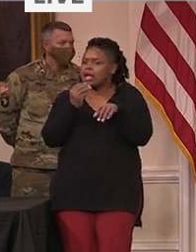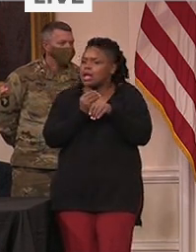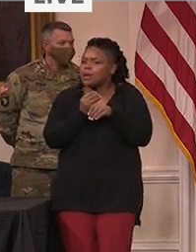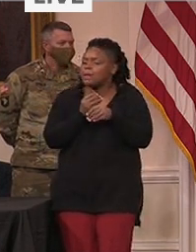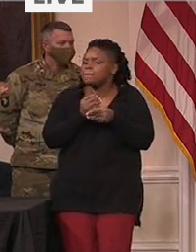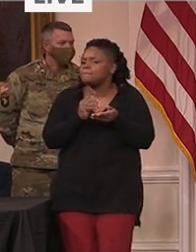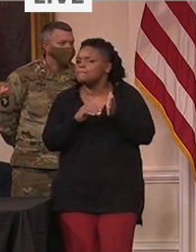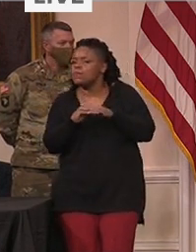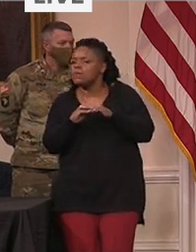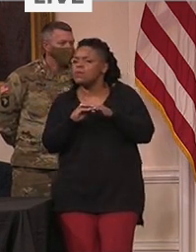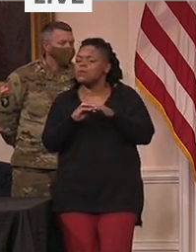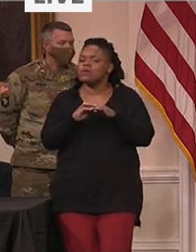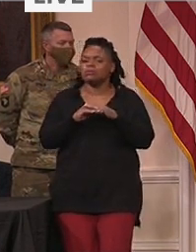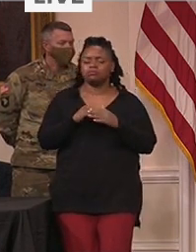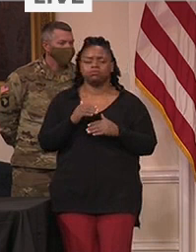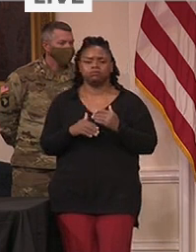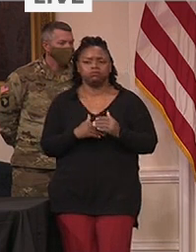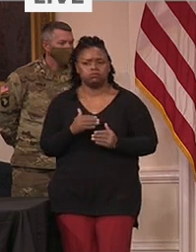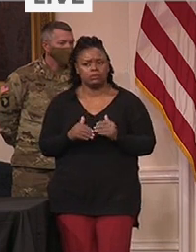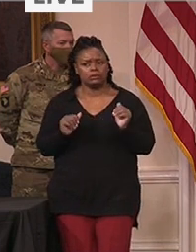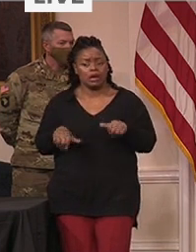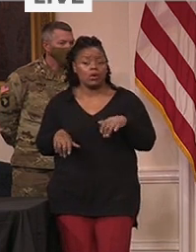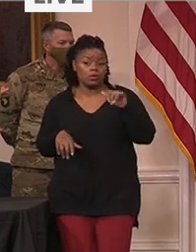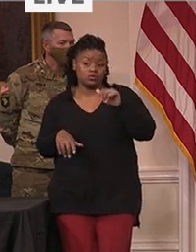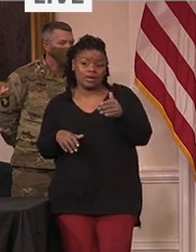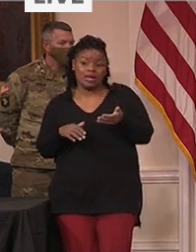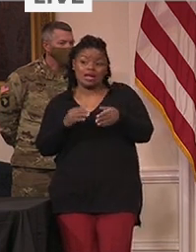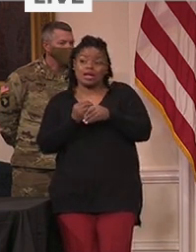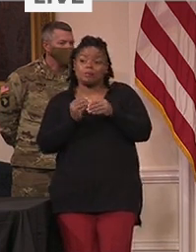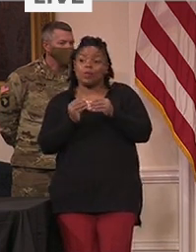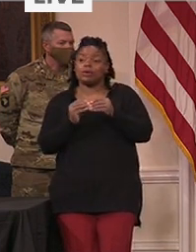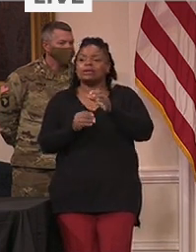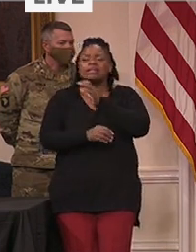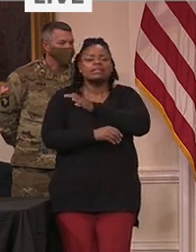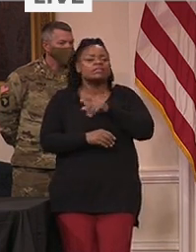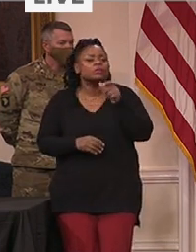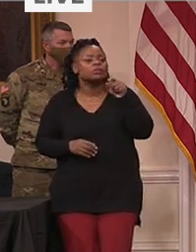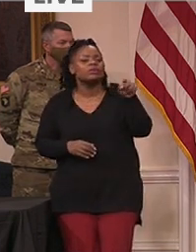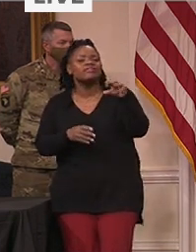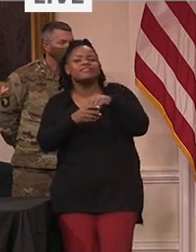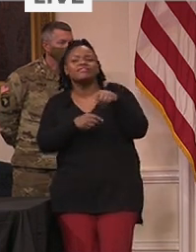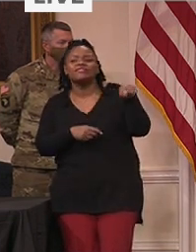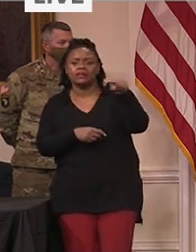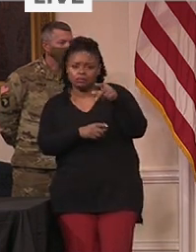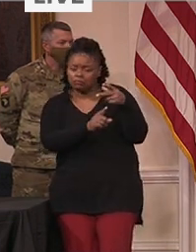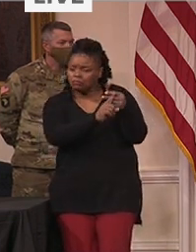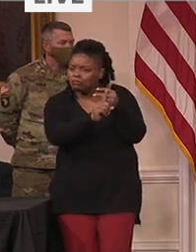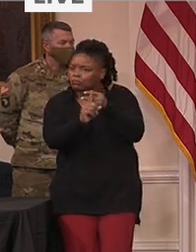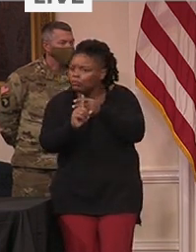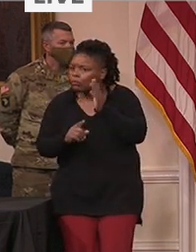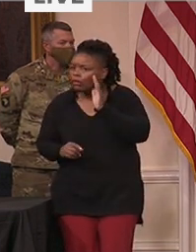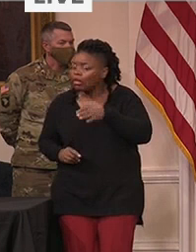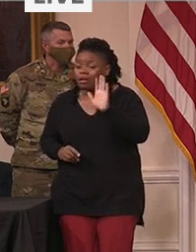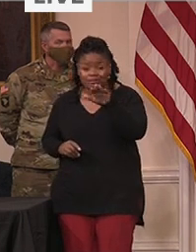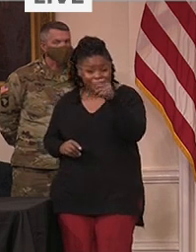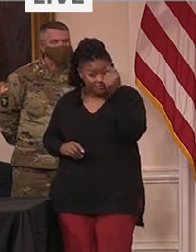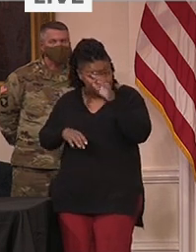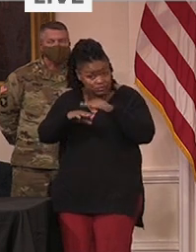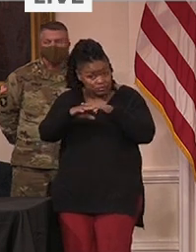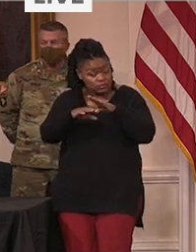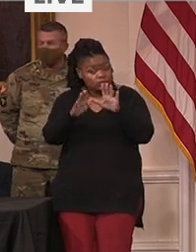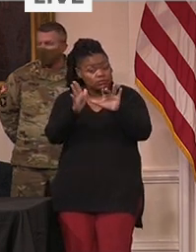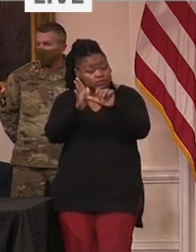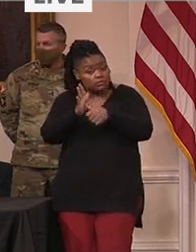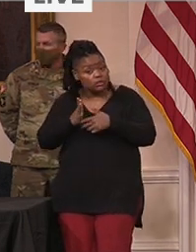vaccination clinics across the state. However, I want to make this point clear. The